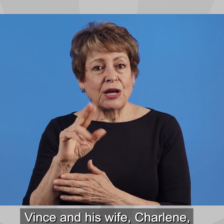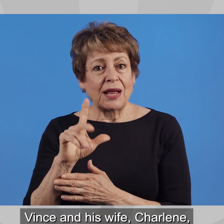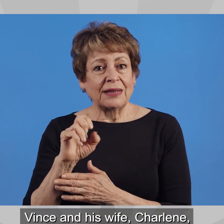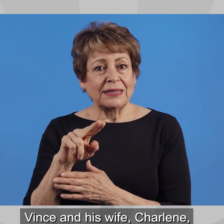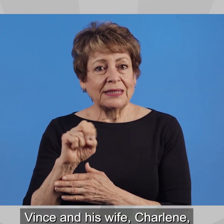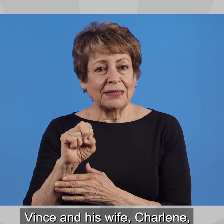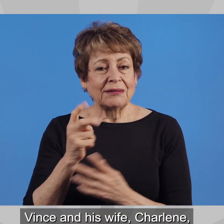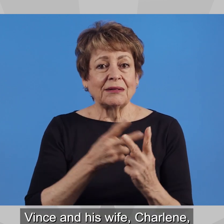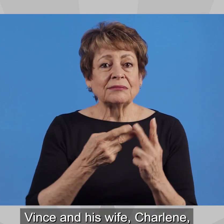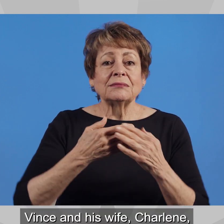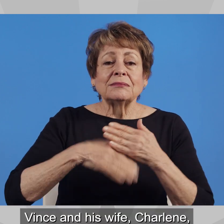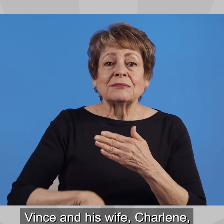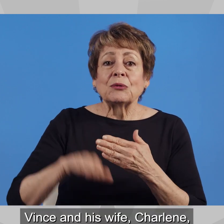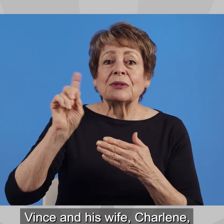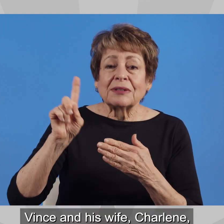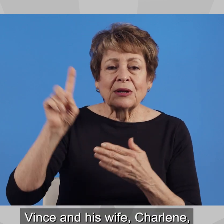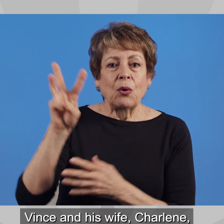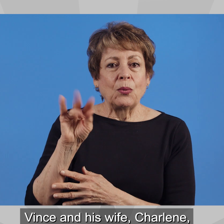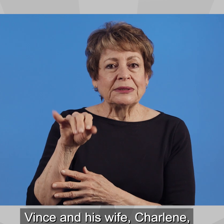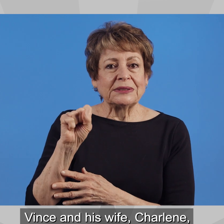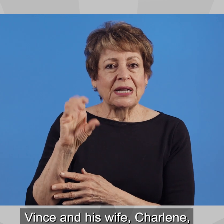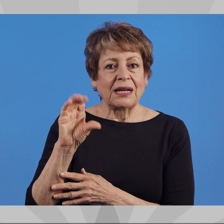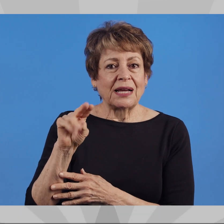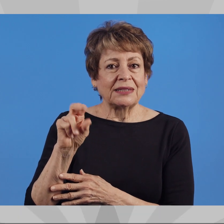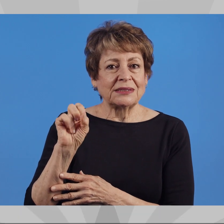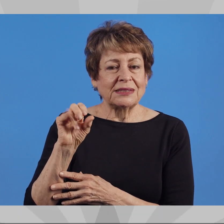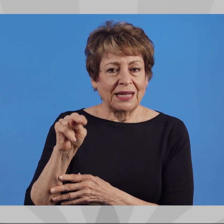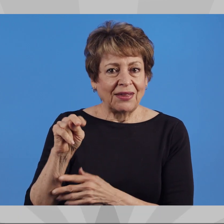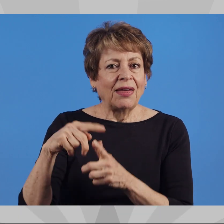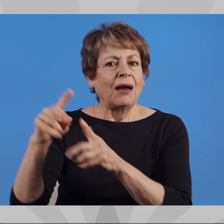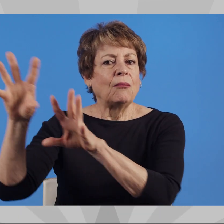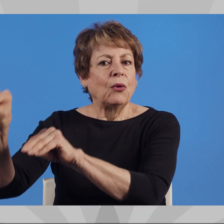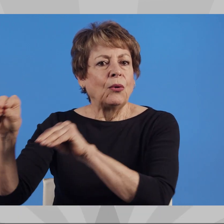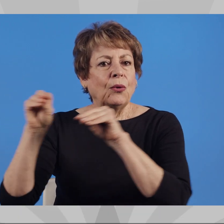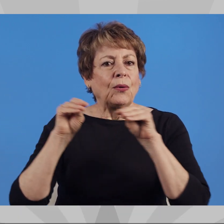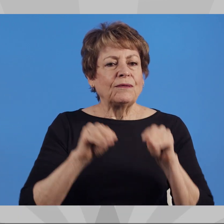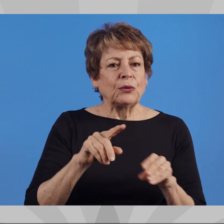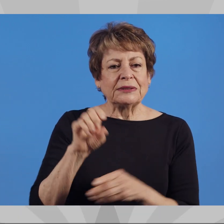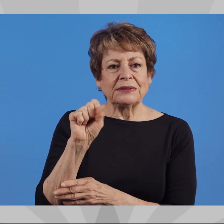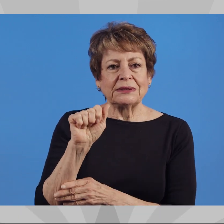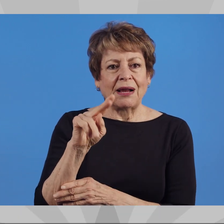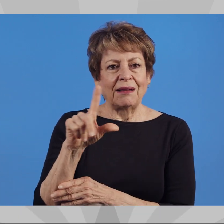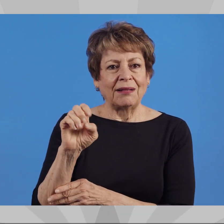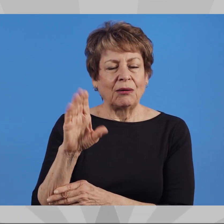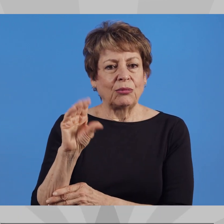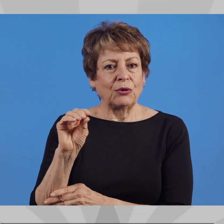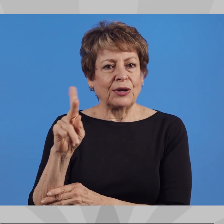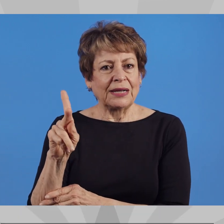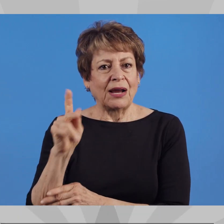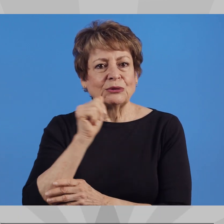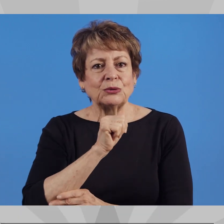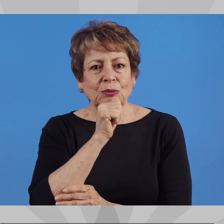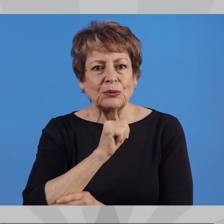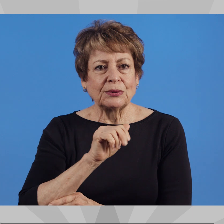VINCE AND HIS WIFE CHARLENE ARE NATIVES OF WISCONSIN, AND MOVED TO SADDLEBROOK, ARIZONA IN 2007, IN